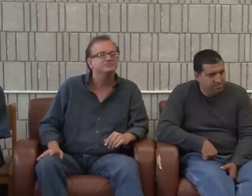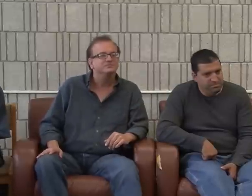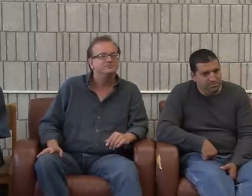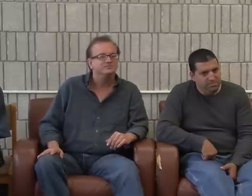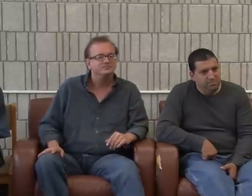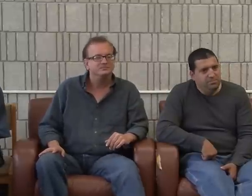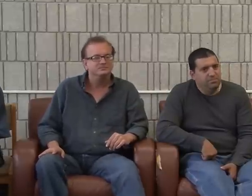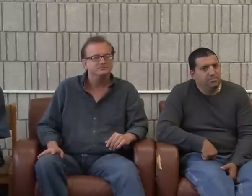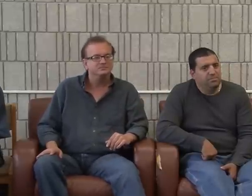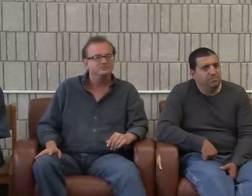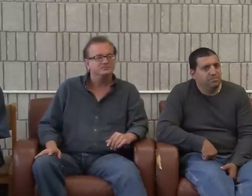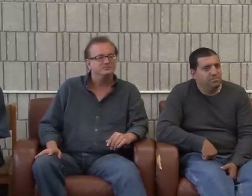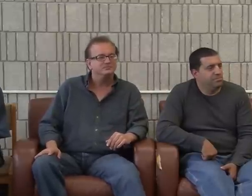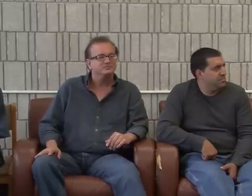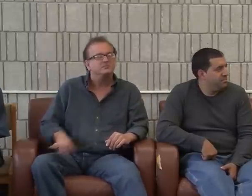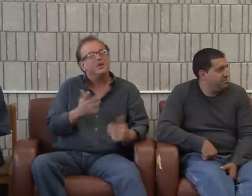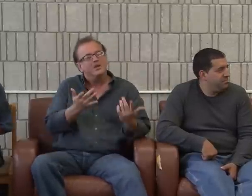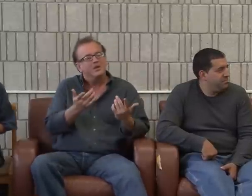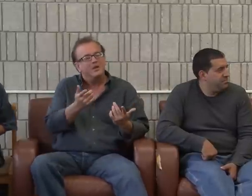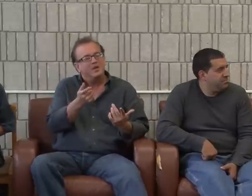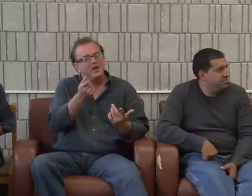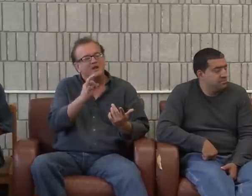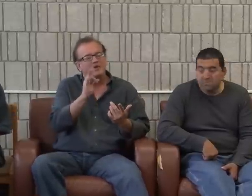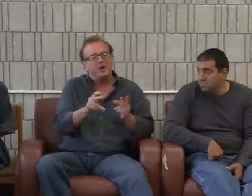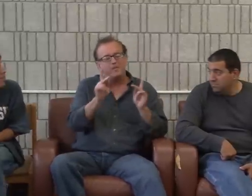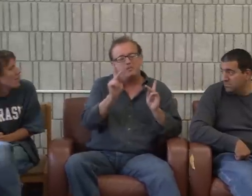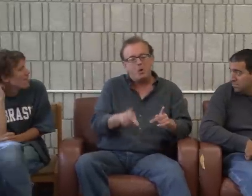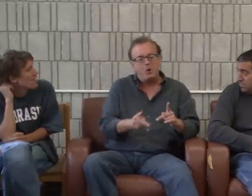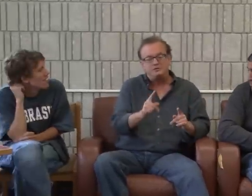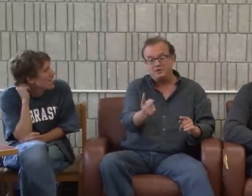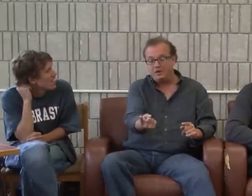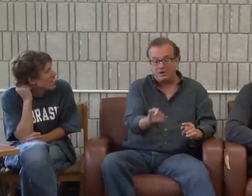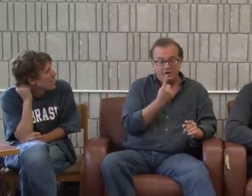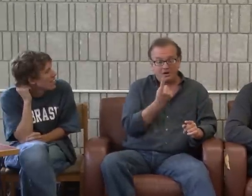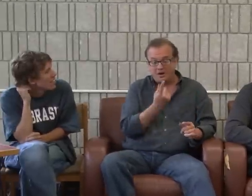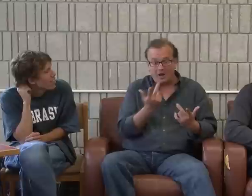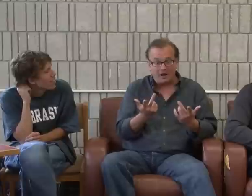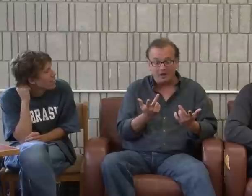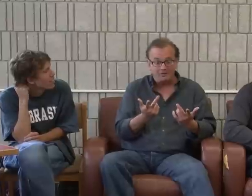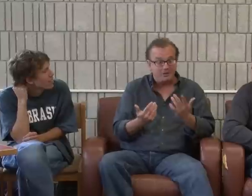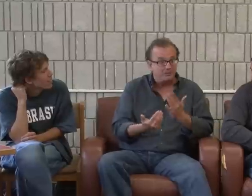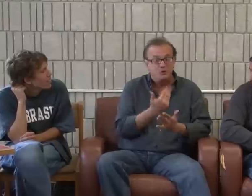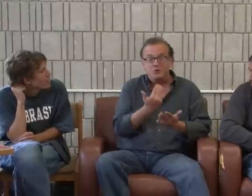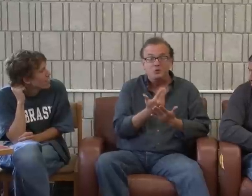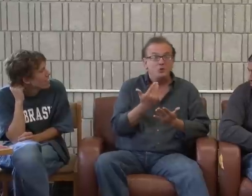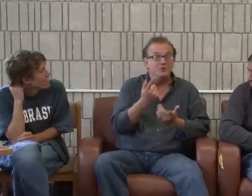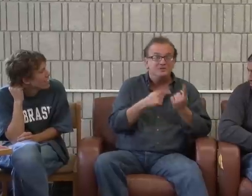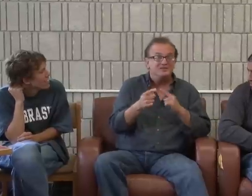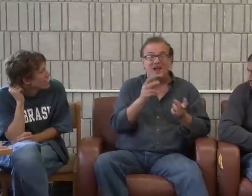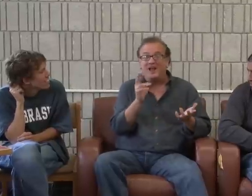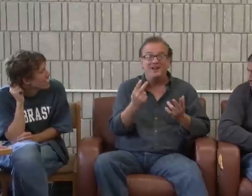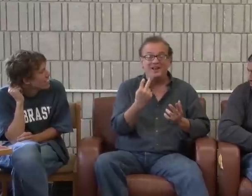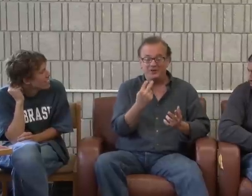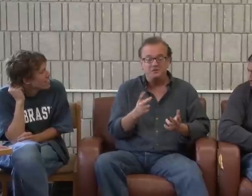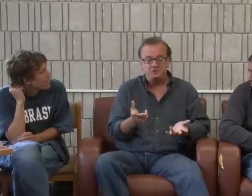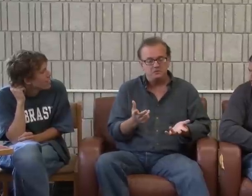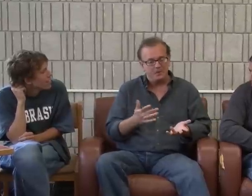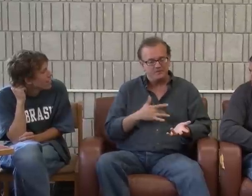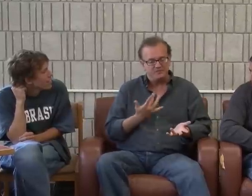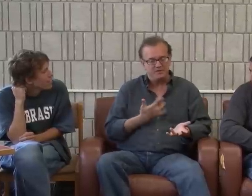We're accommodating that way. Well, if a person comes up to me and is like, oh, I'm learning sign language.